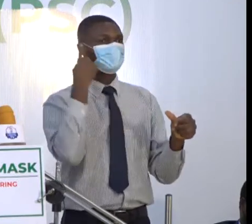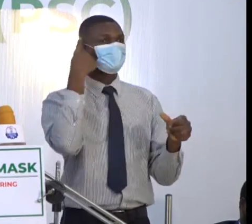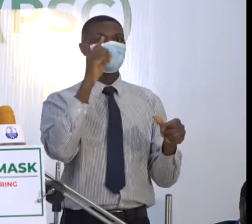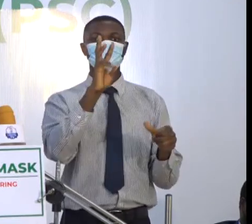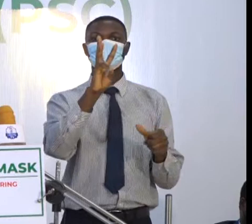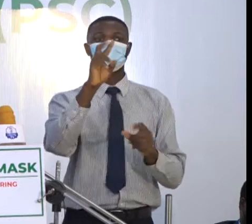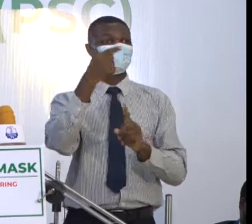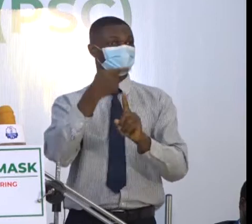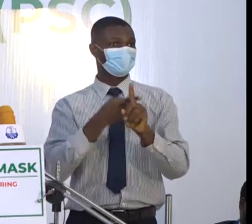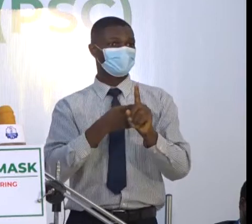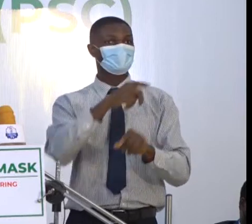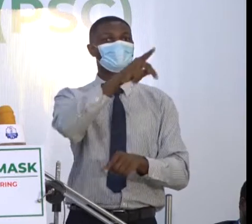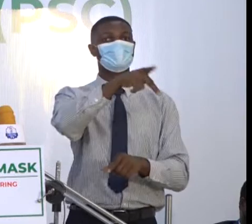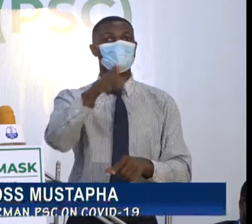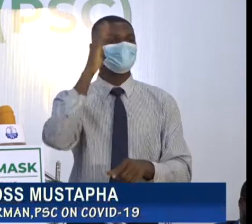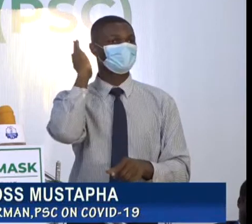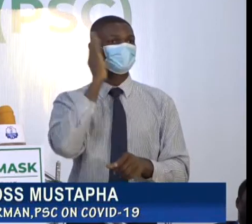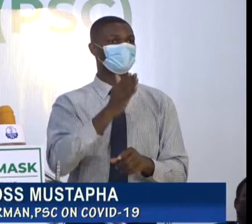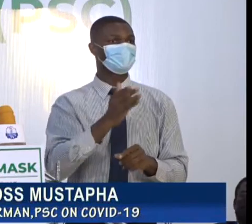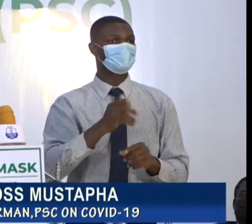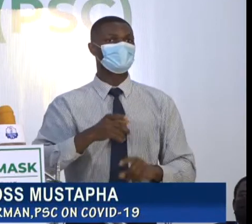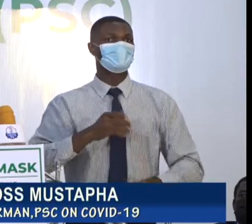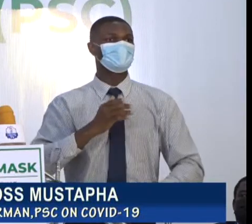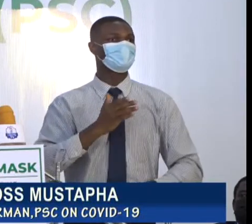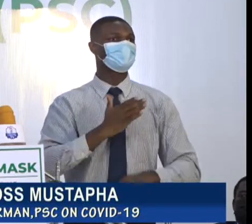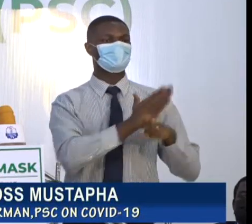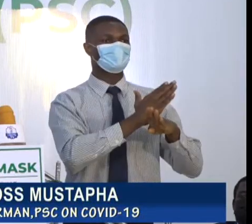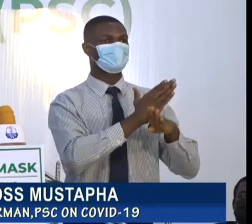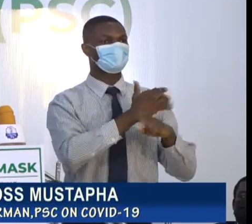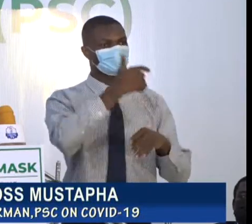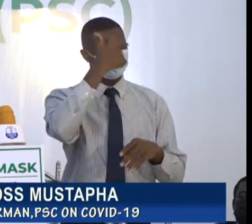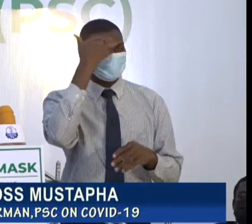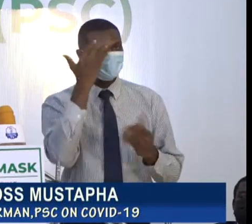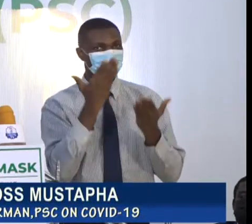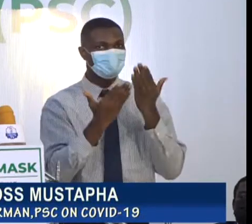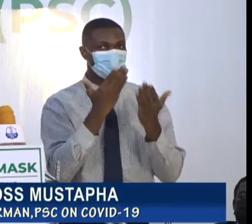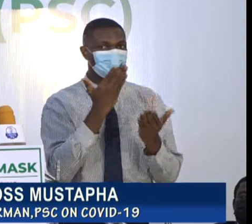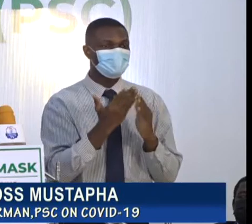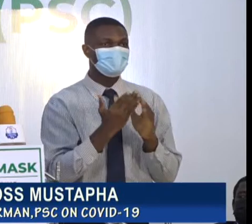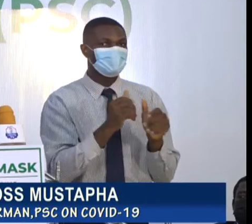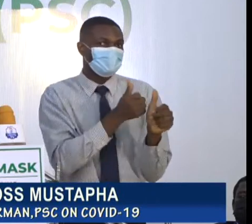of disregard for either quarantine or travel protocols.